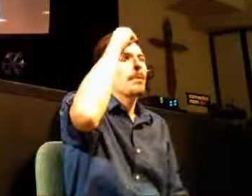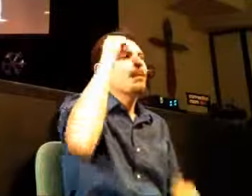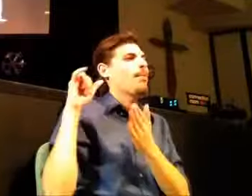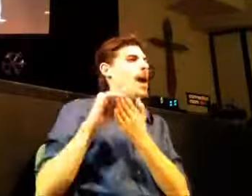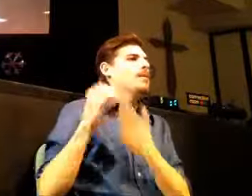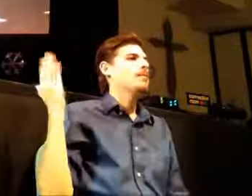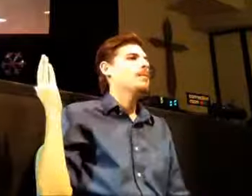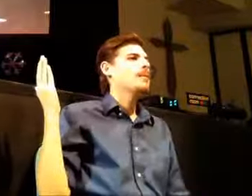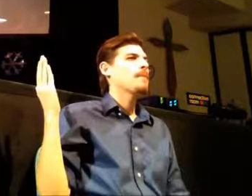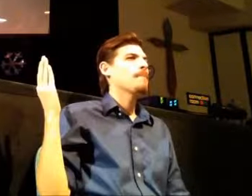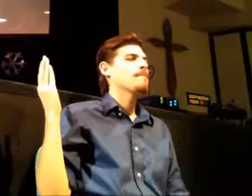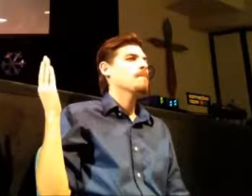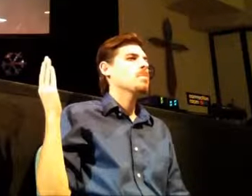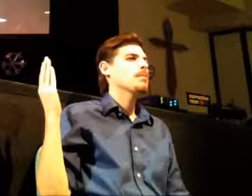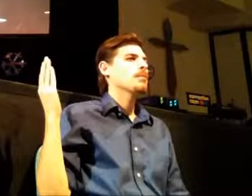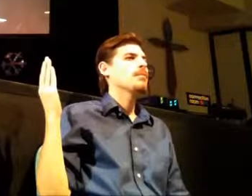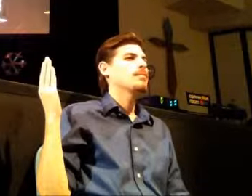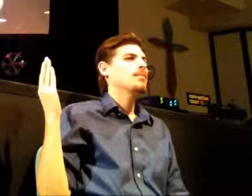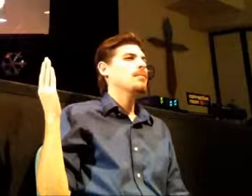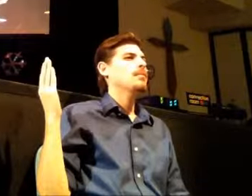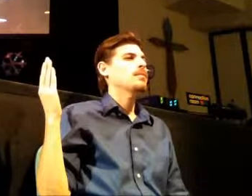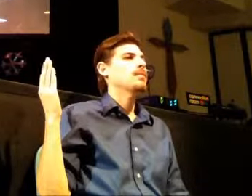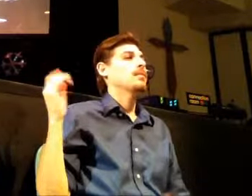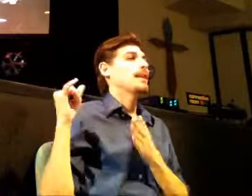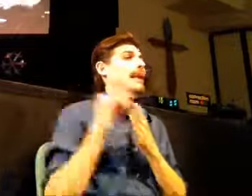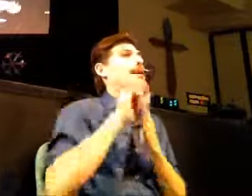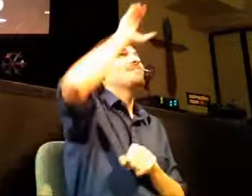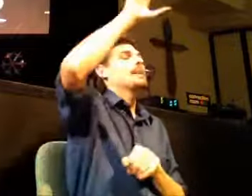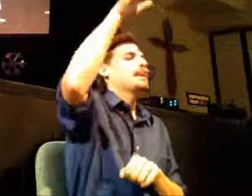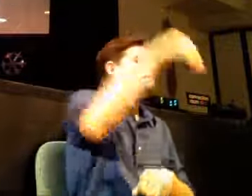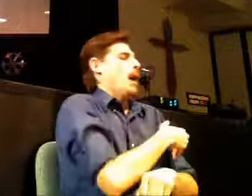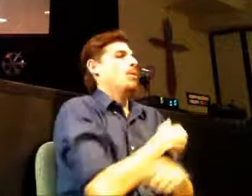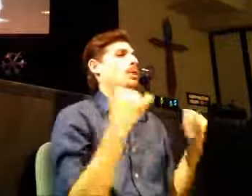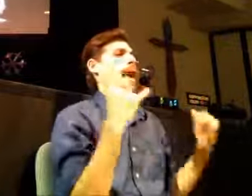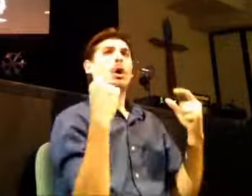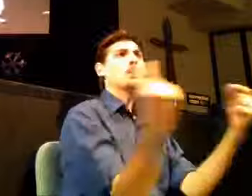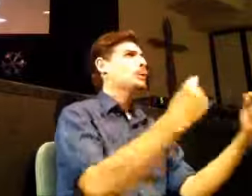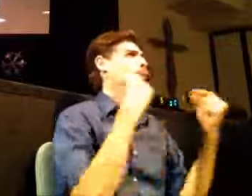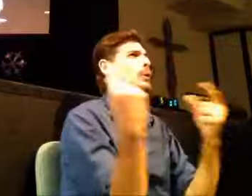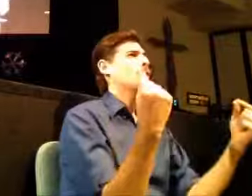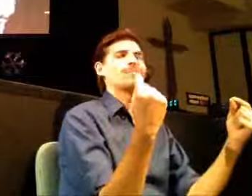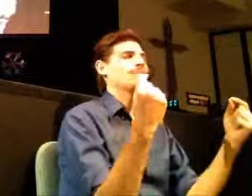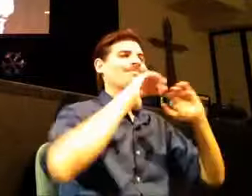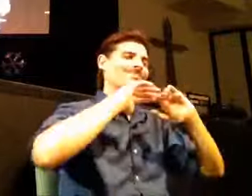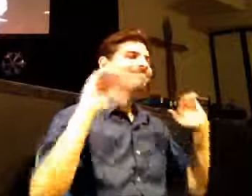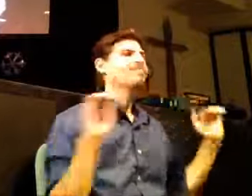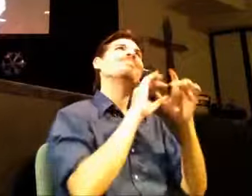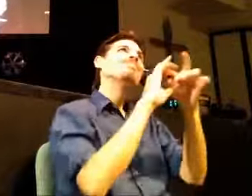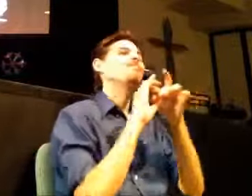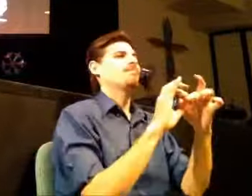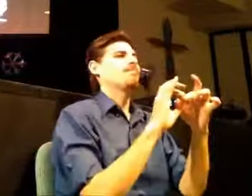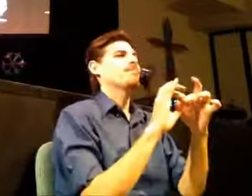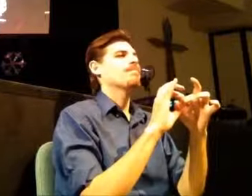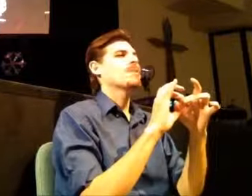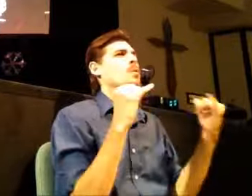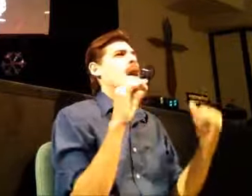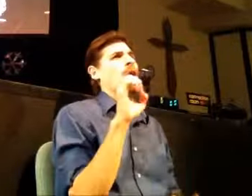us. Because to live with that is very, very empowering. In a hectic, fast-paced world that has all of the demands on it. I want you to see how this plays out in the book of Ephesians out here. And then want to draw about some applications